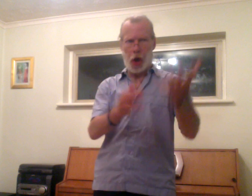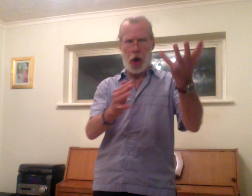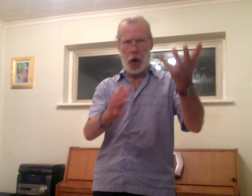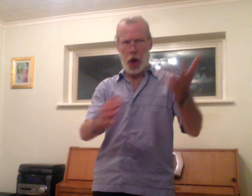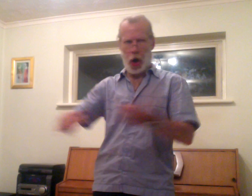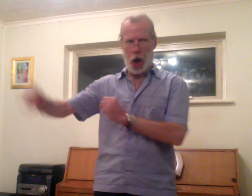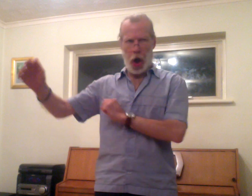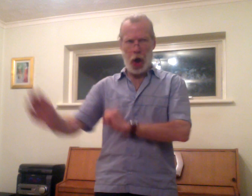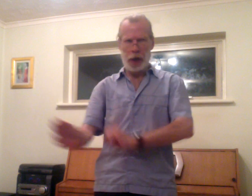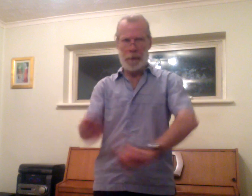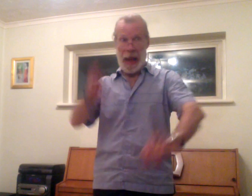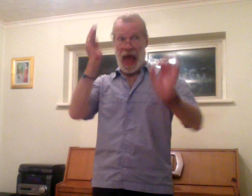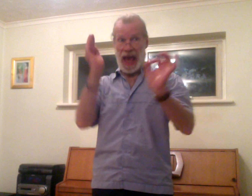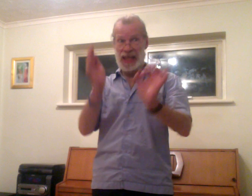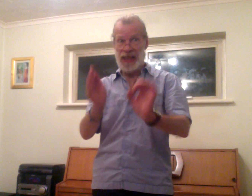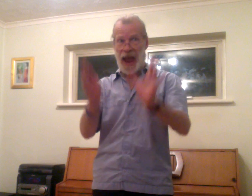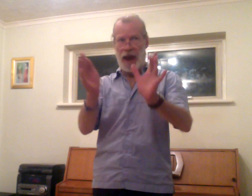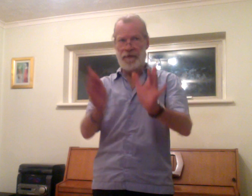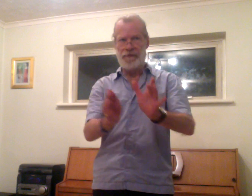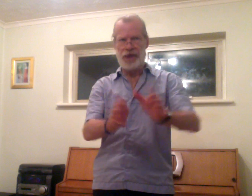Africa